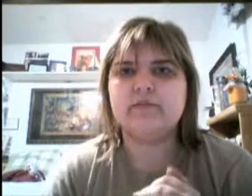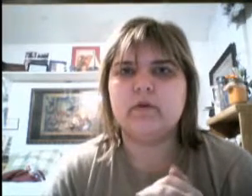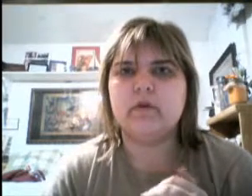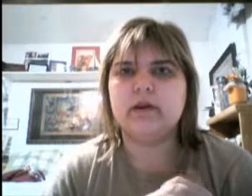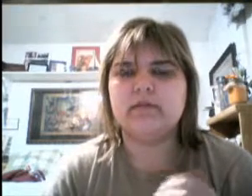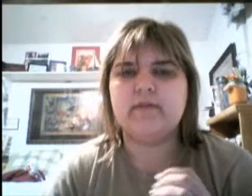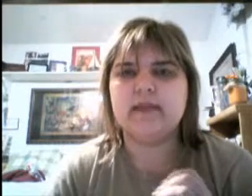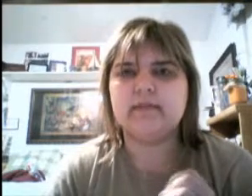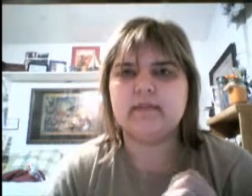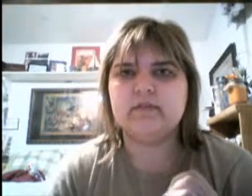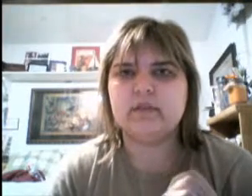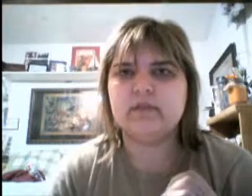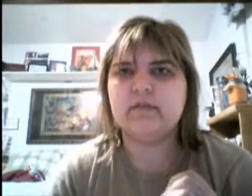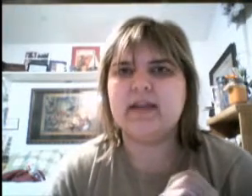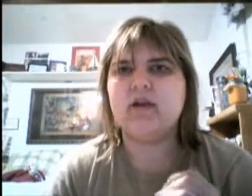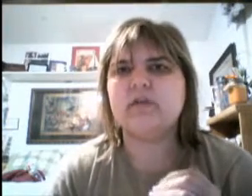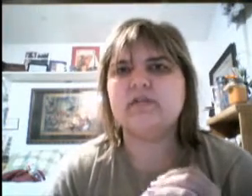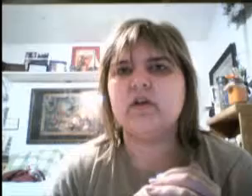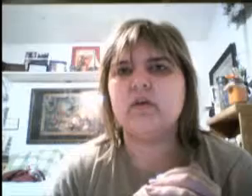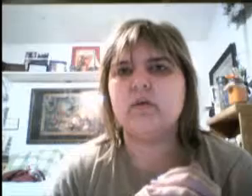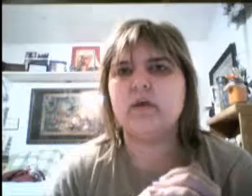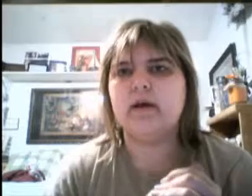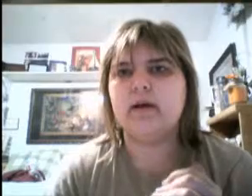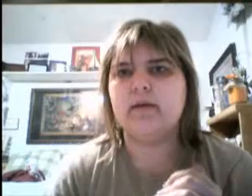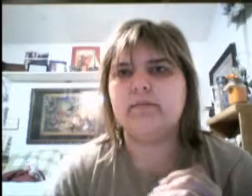for us fans at D23. Also, um,